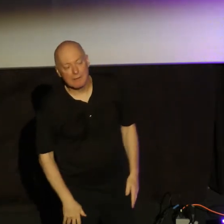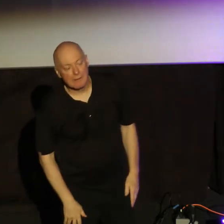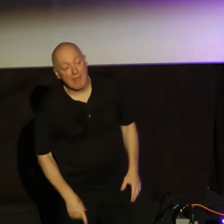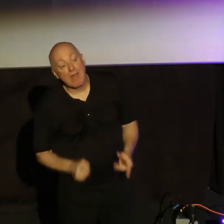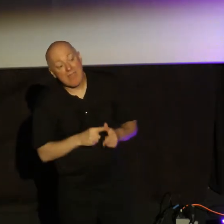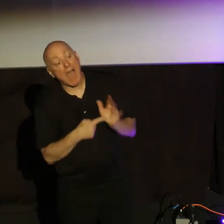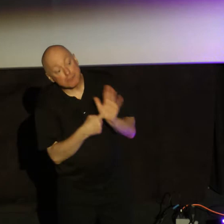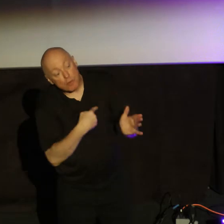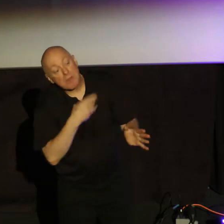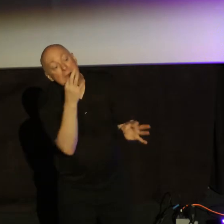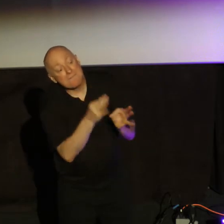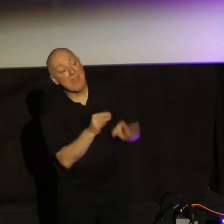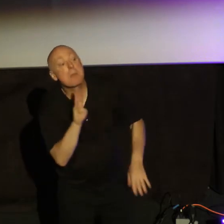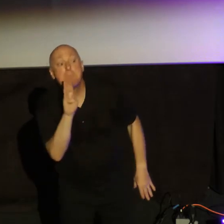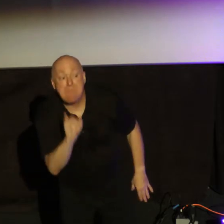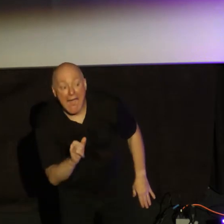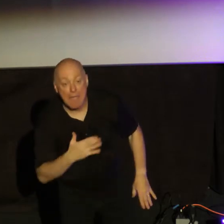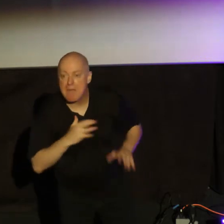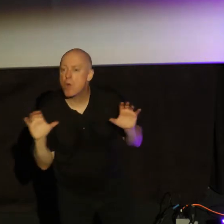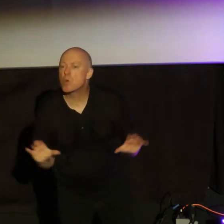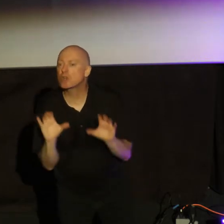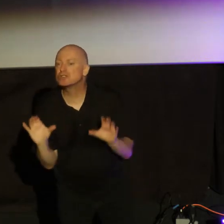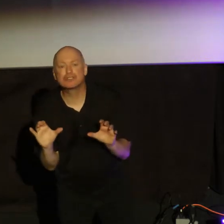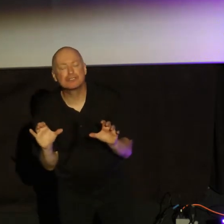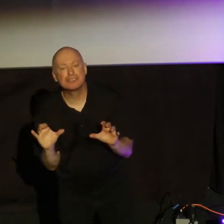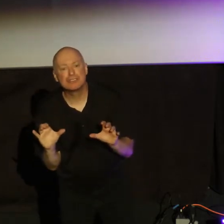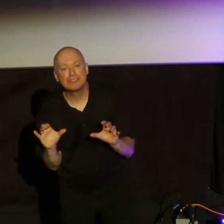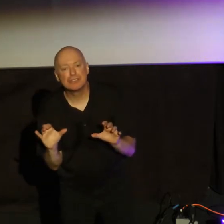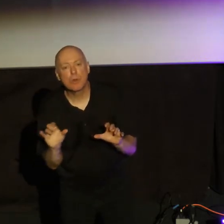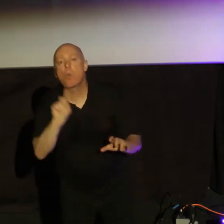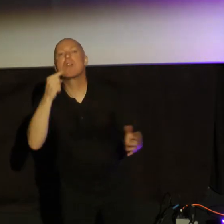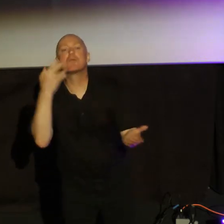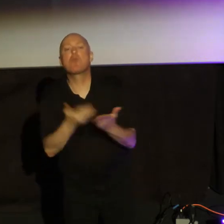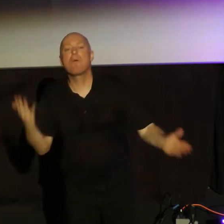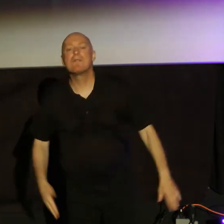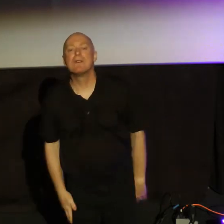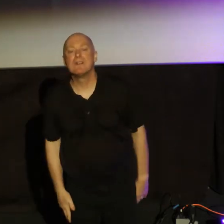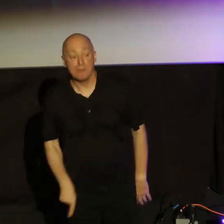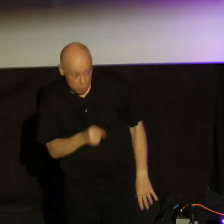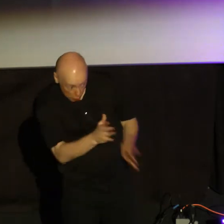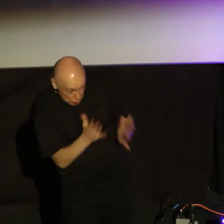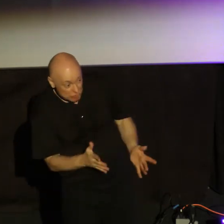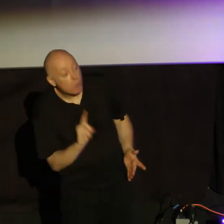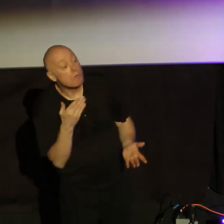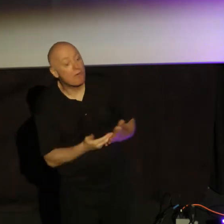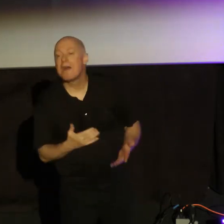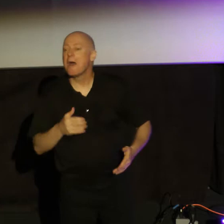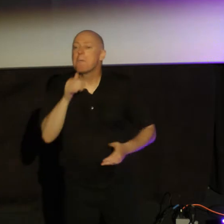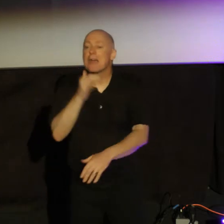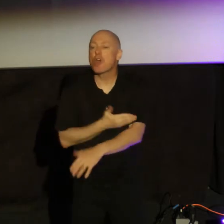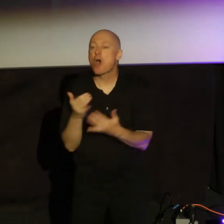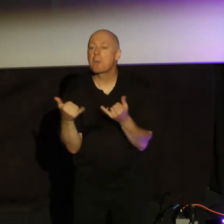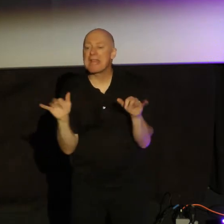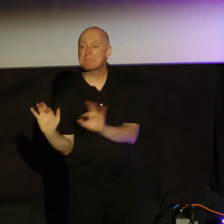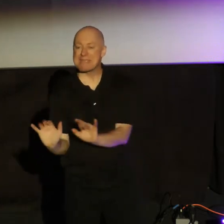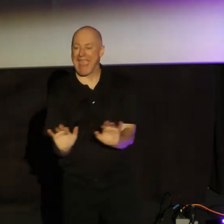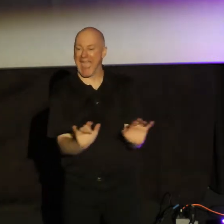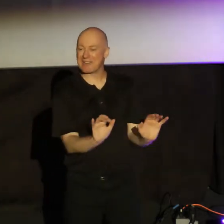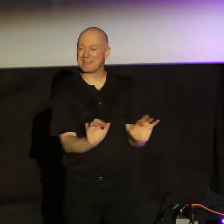show you my faith by my works. He's basically saying, where's the proof? My daughter plays piano. Okay? She's a piano